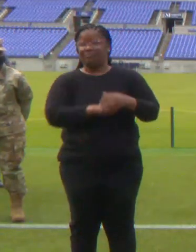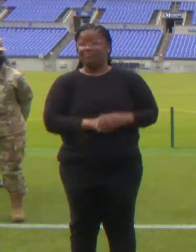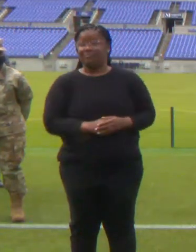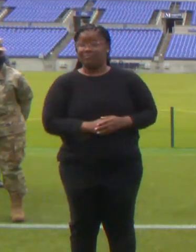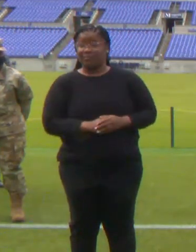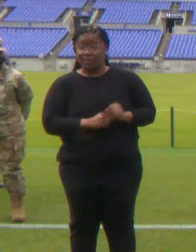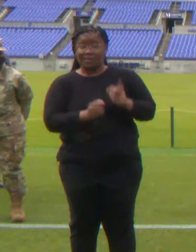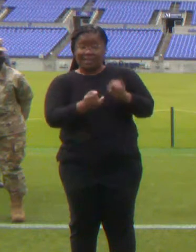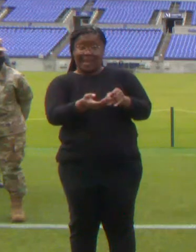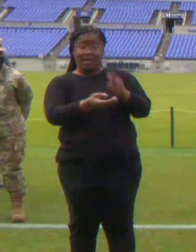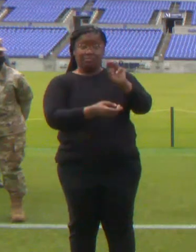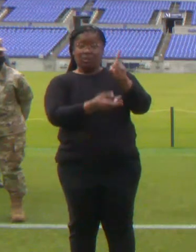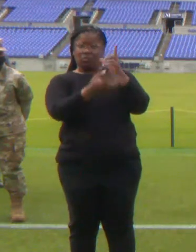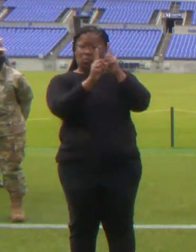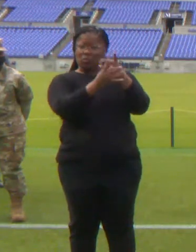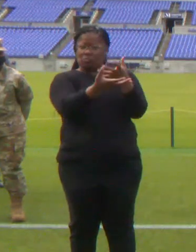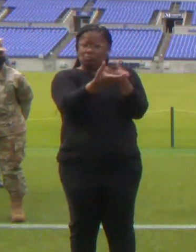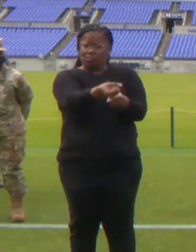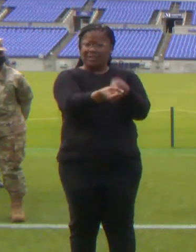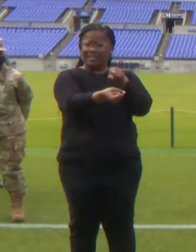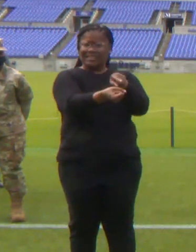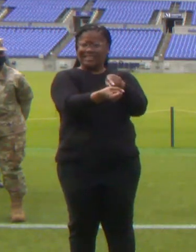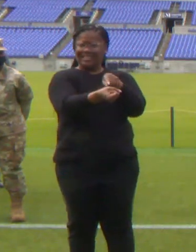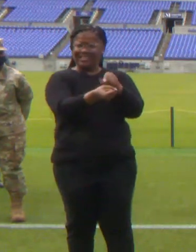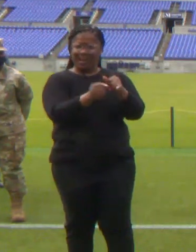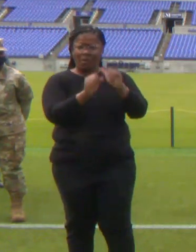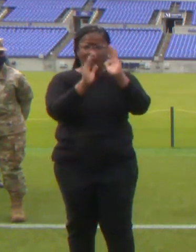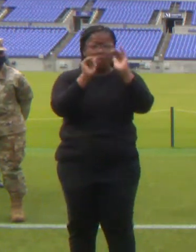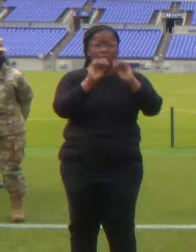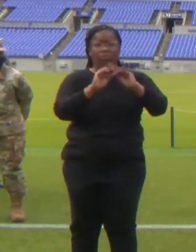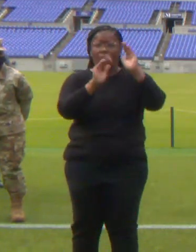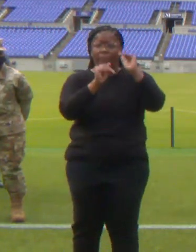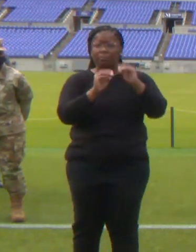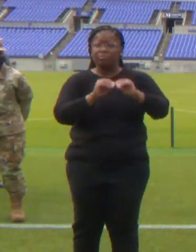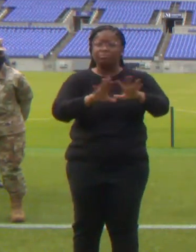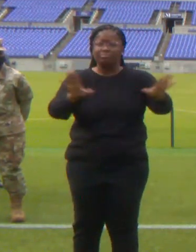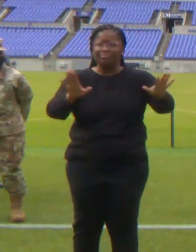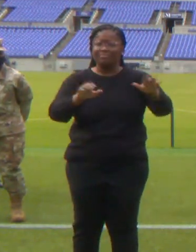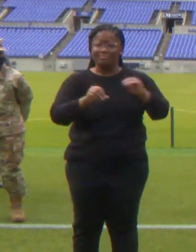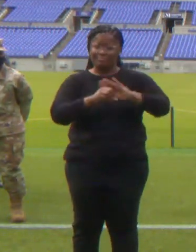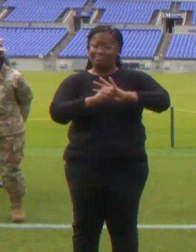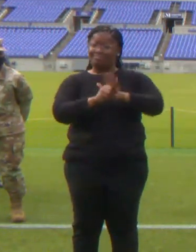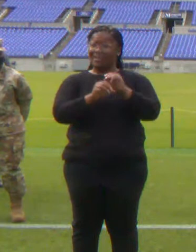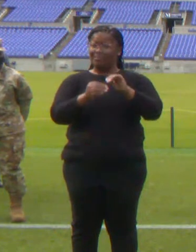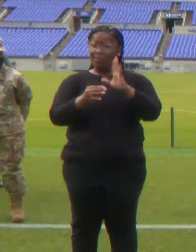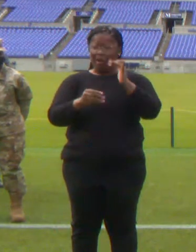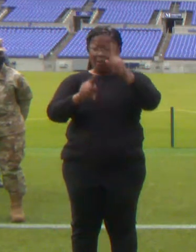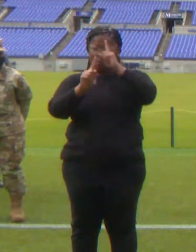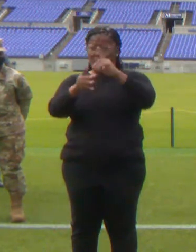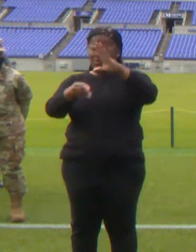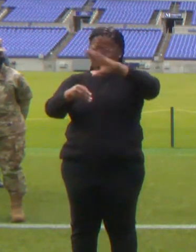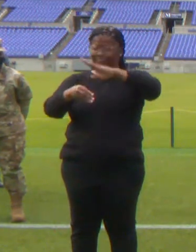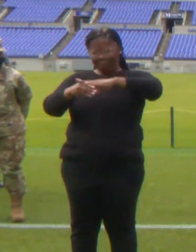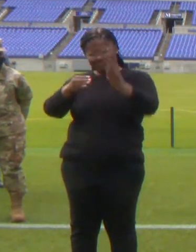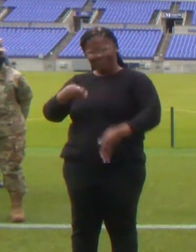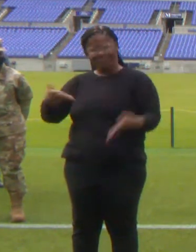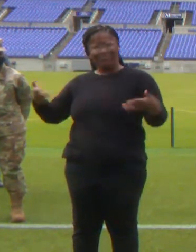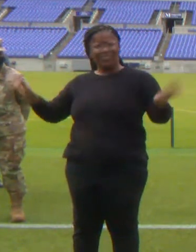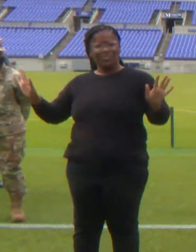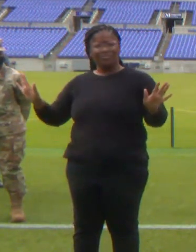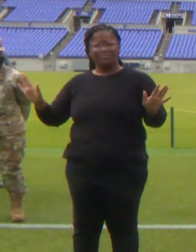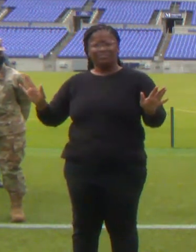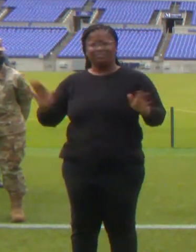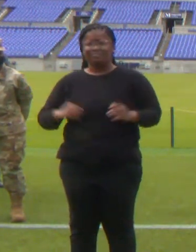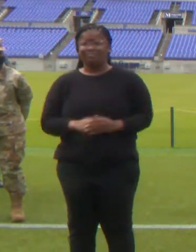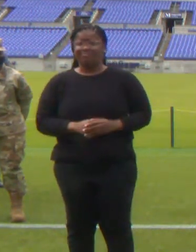that this pandemic will be over very soon. This past Sunday, there were several